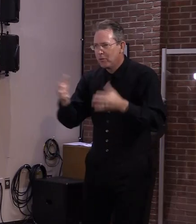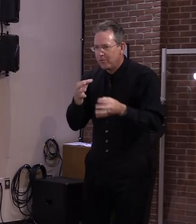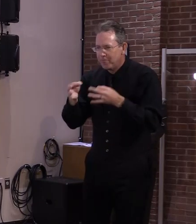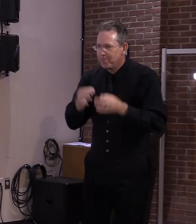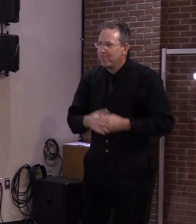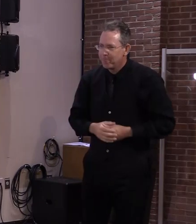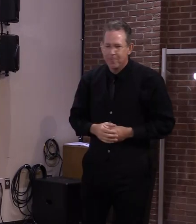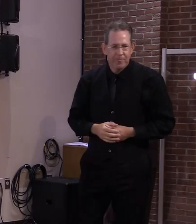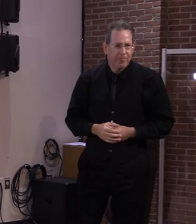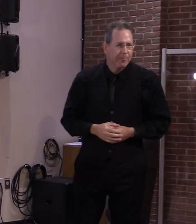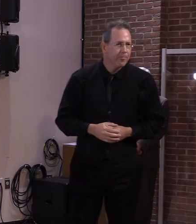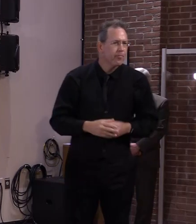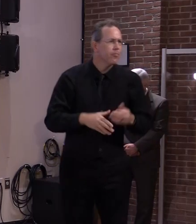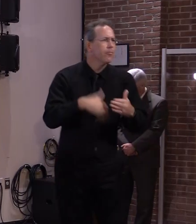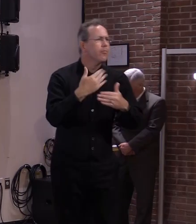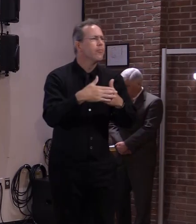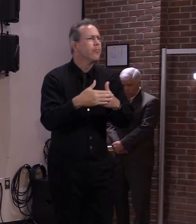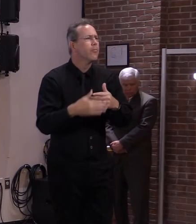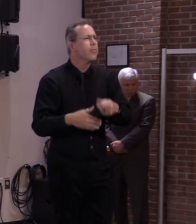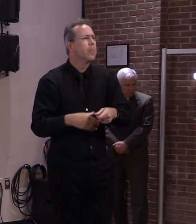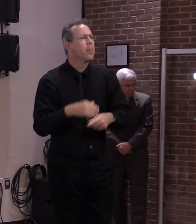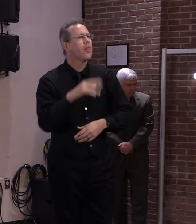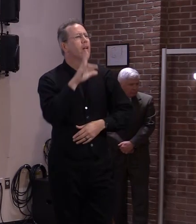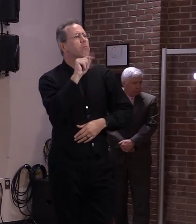Tim McQuiston, Vermont Business Magazine.